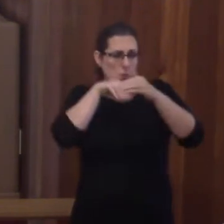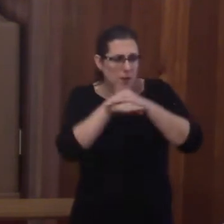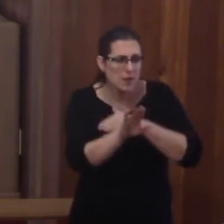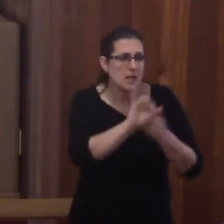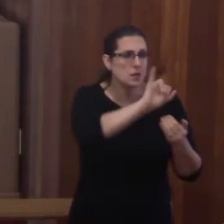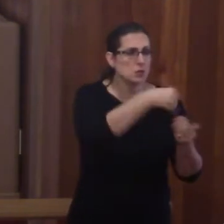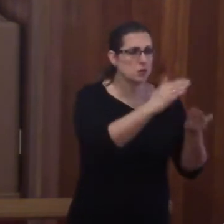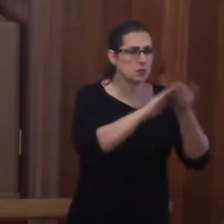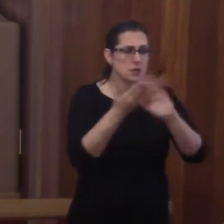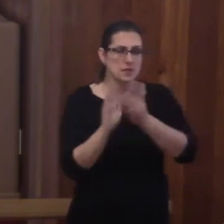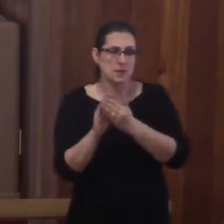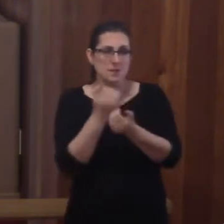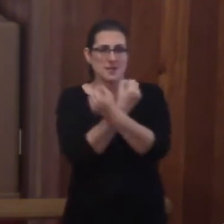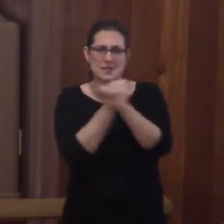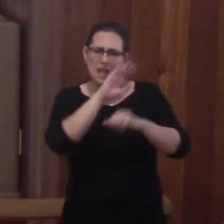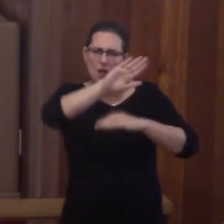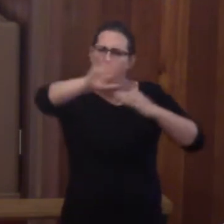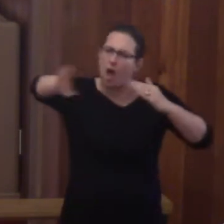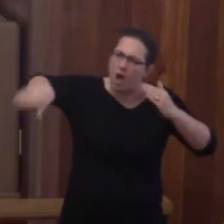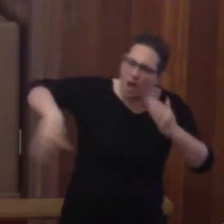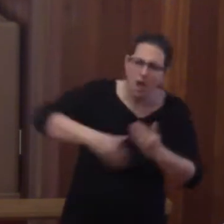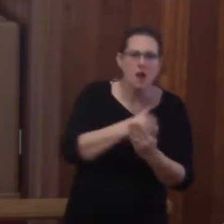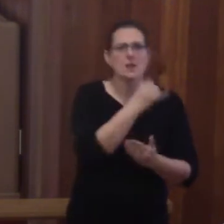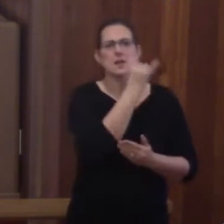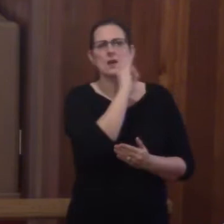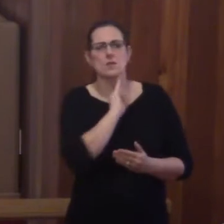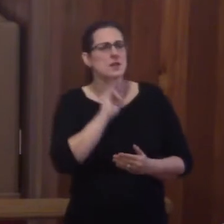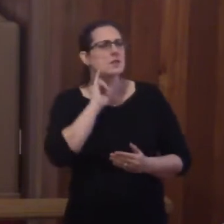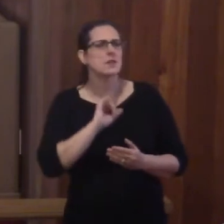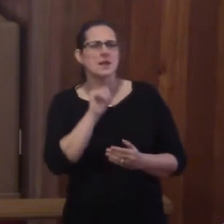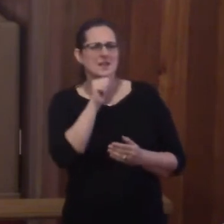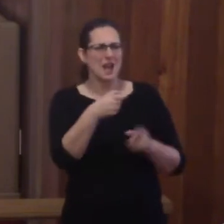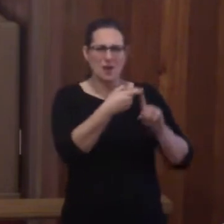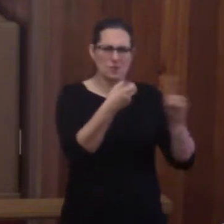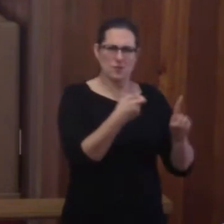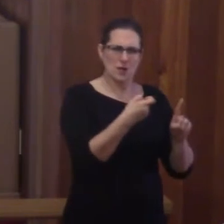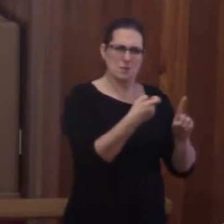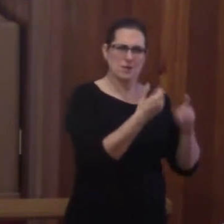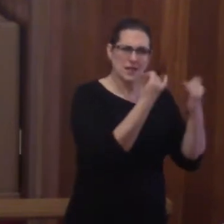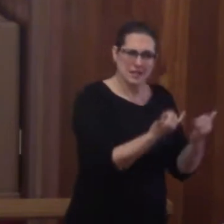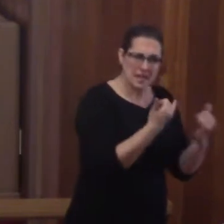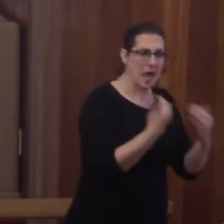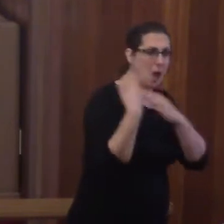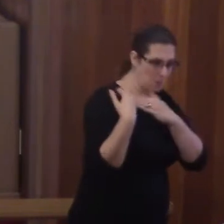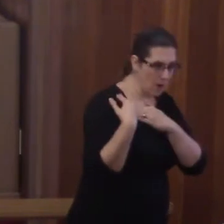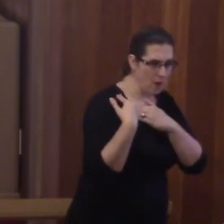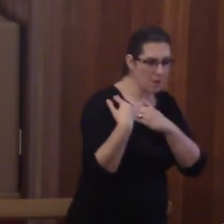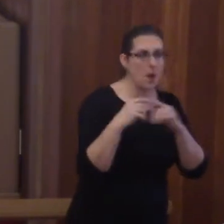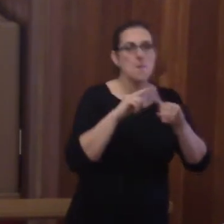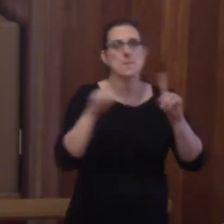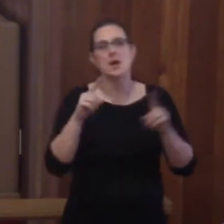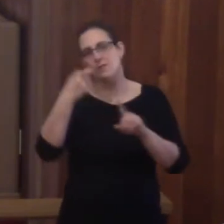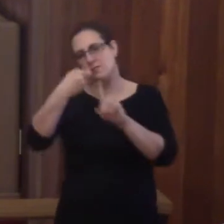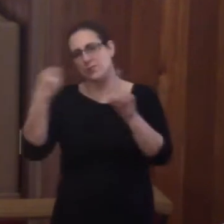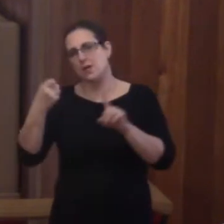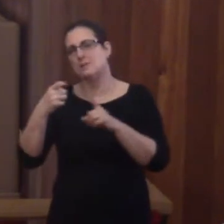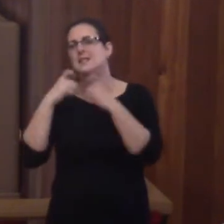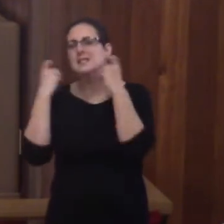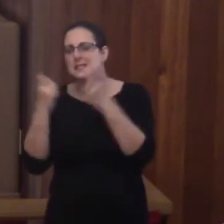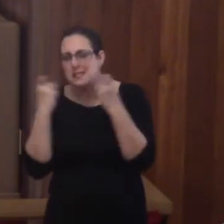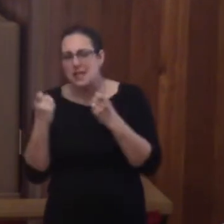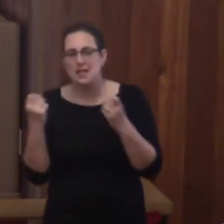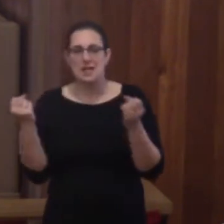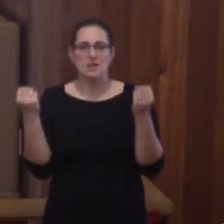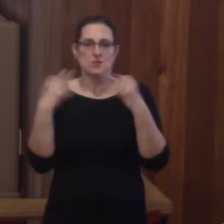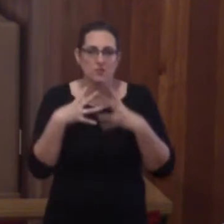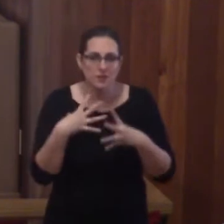save now all of Israel, all of creation, not from temporal burdens, but from the tyranny of sin, the fear of